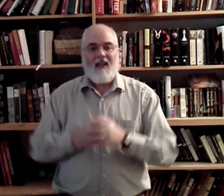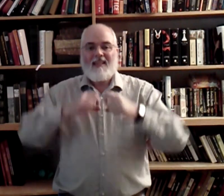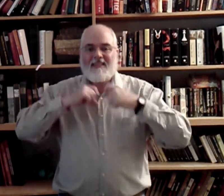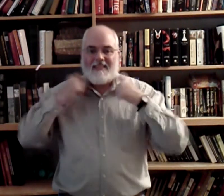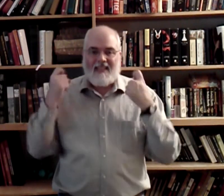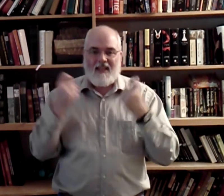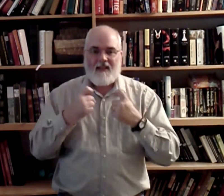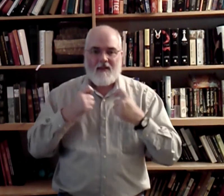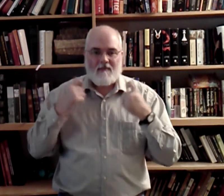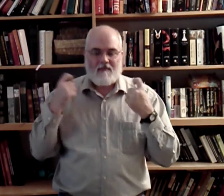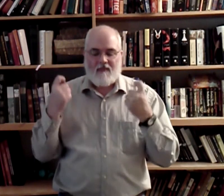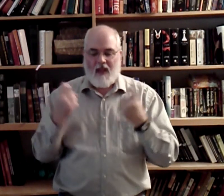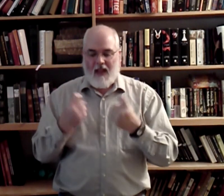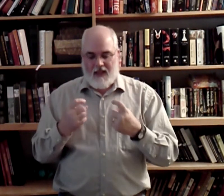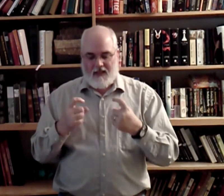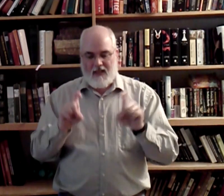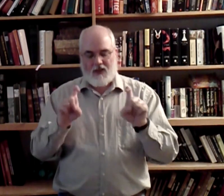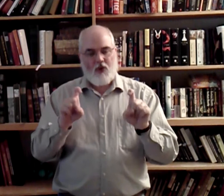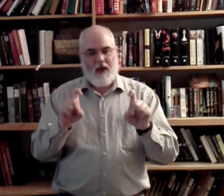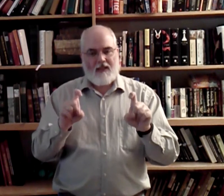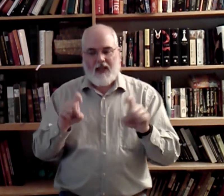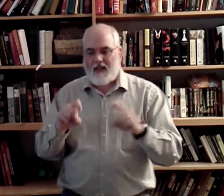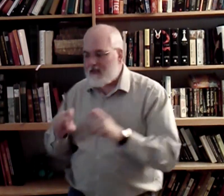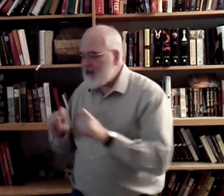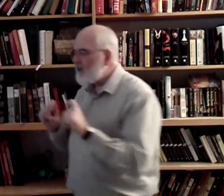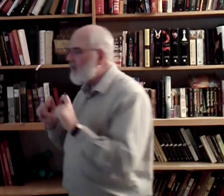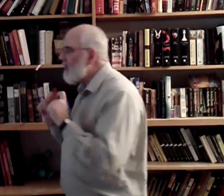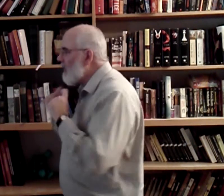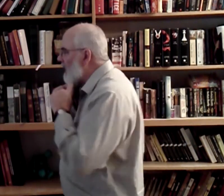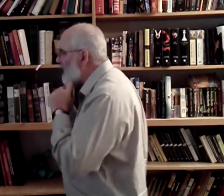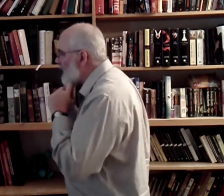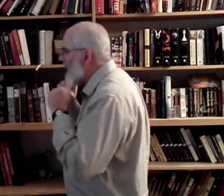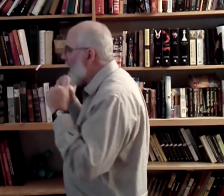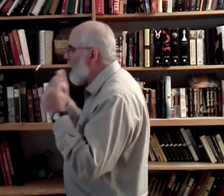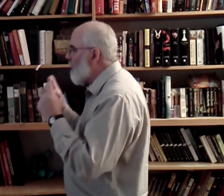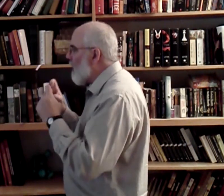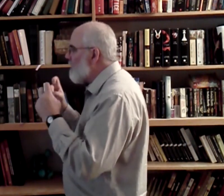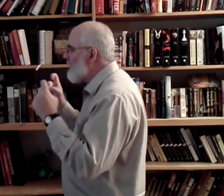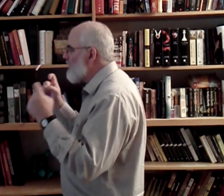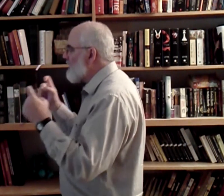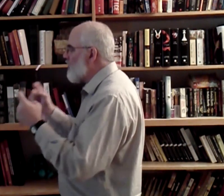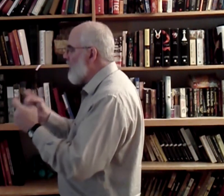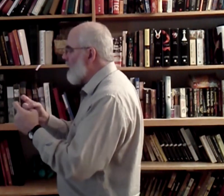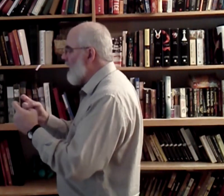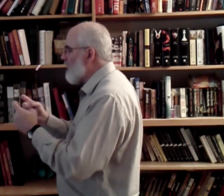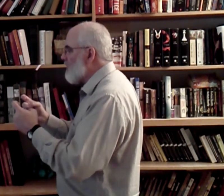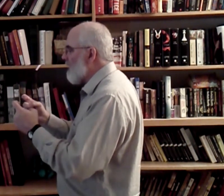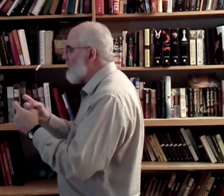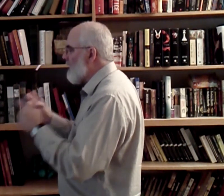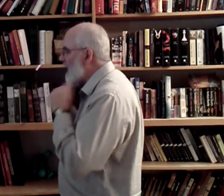Sin. And the sin is two X hands. And they kind of come off the chin in certain, kind of